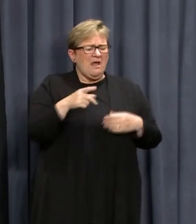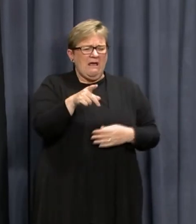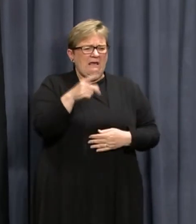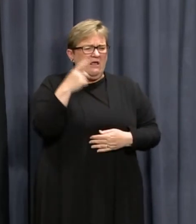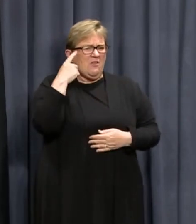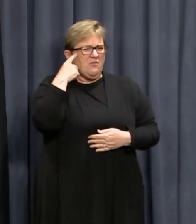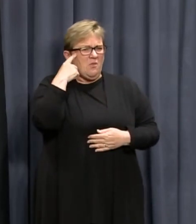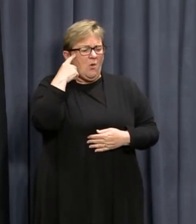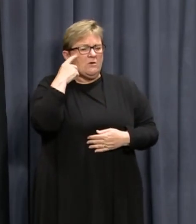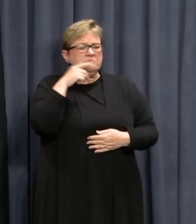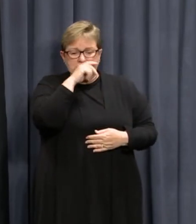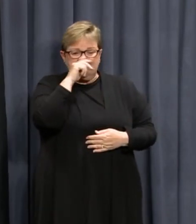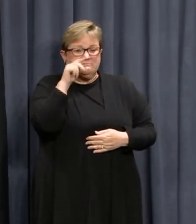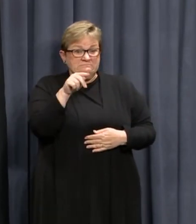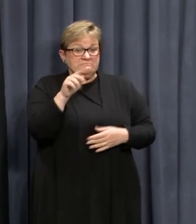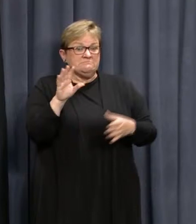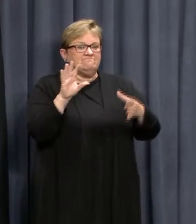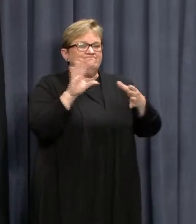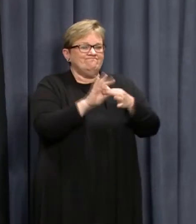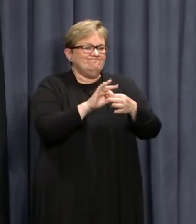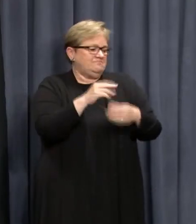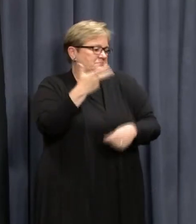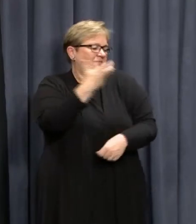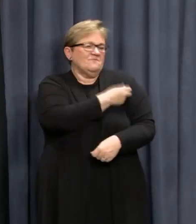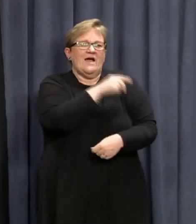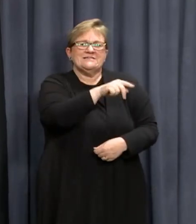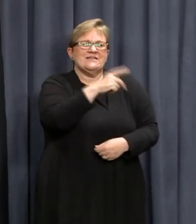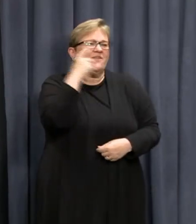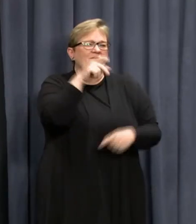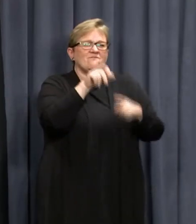were related to his COVID Pfizer vaccine.